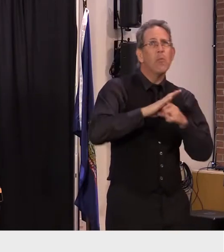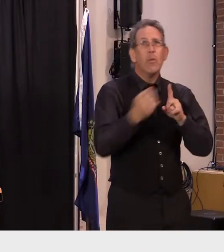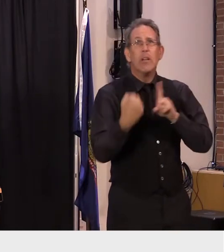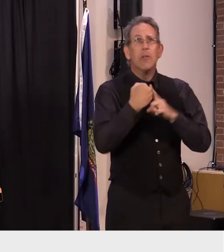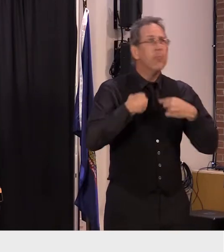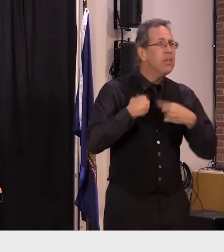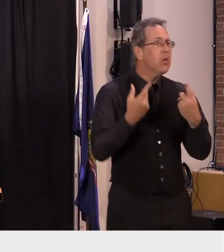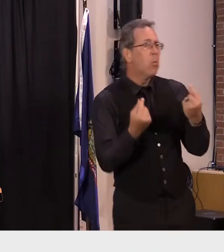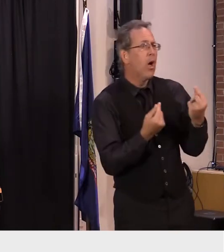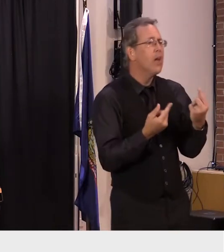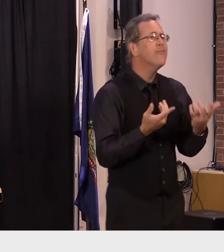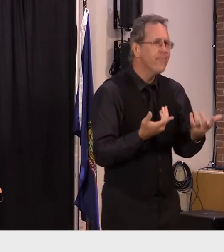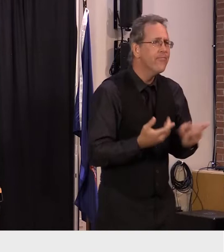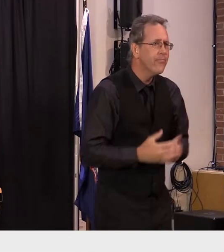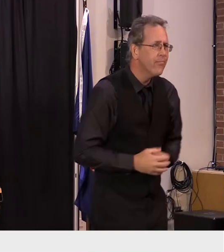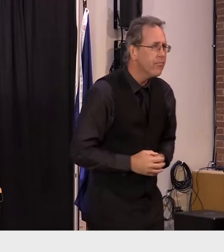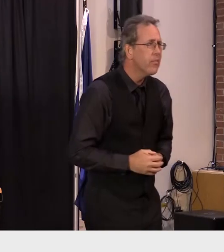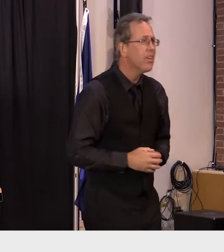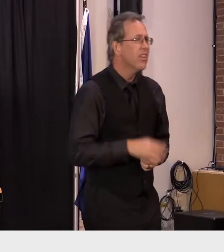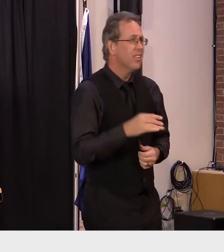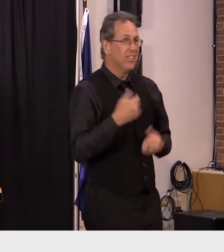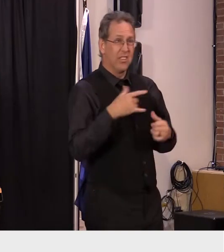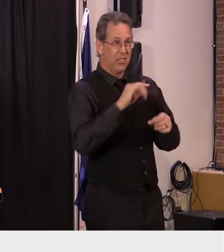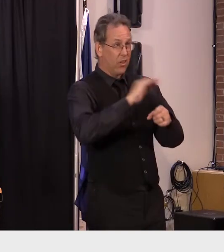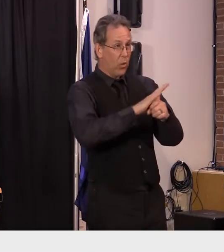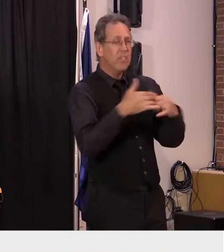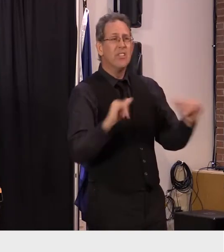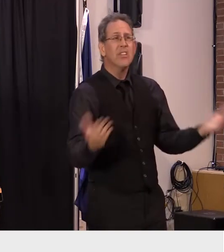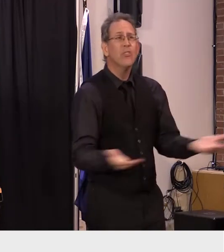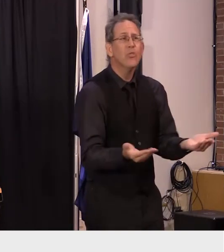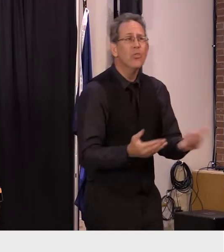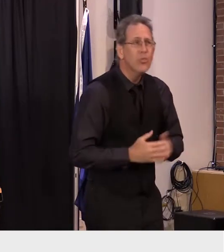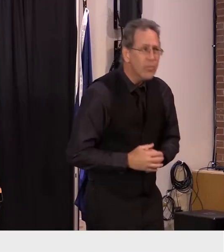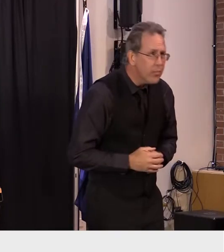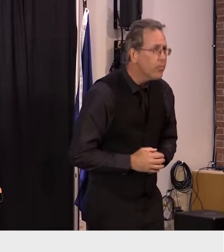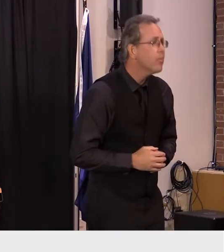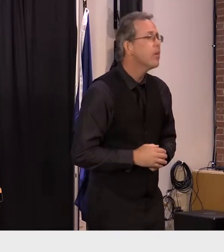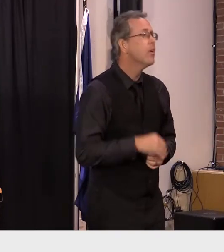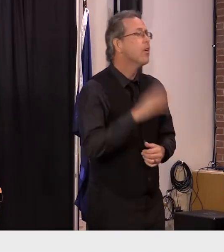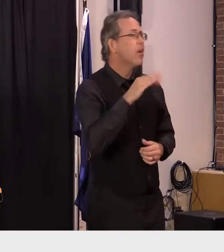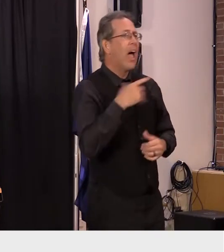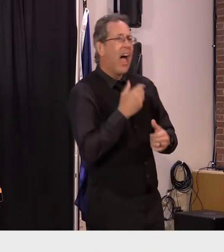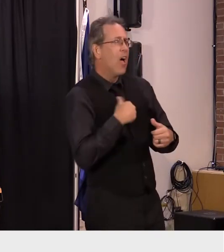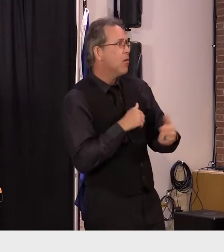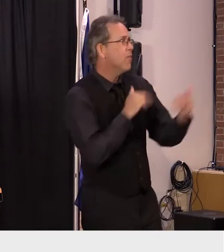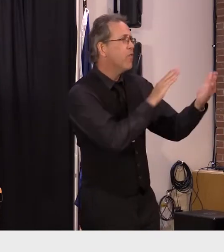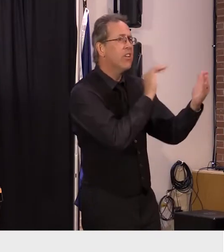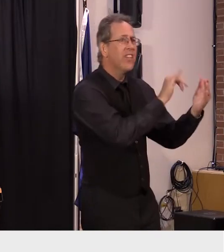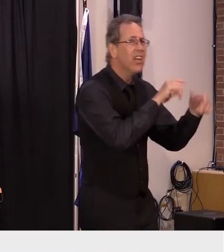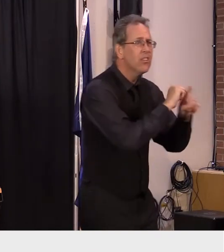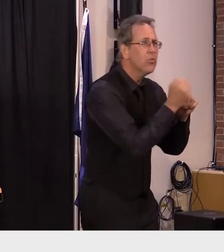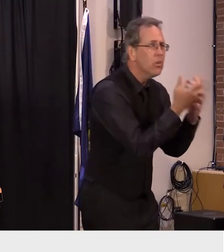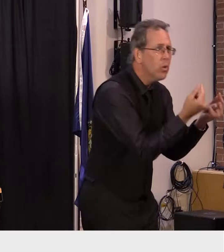still with us and i assure you addressing these impacts is a high priority for my entire team